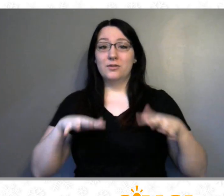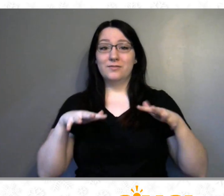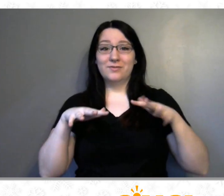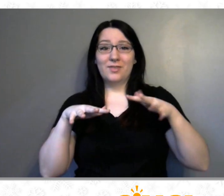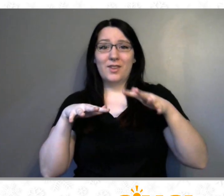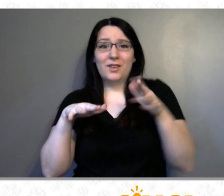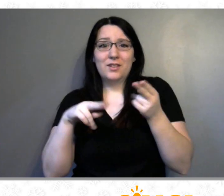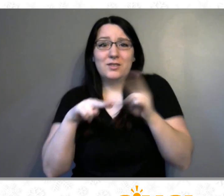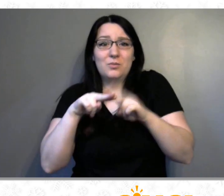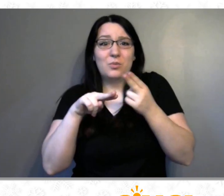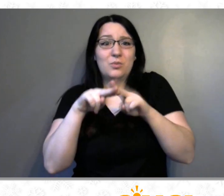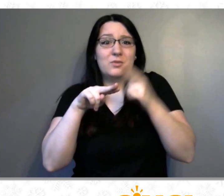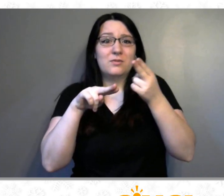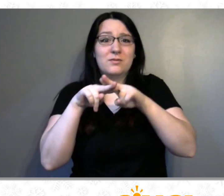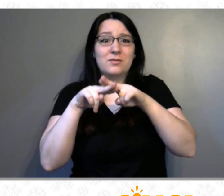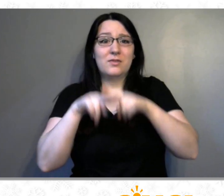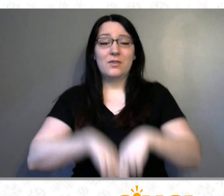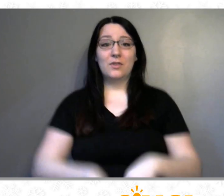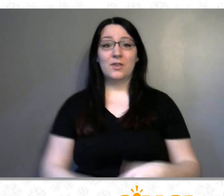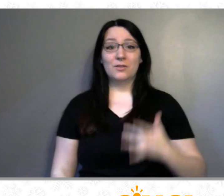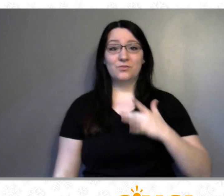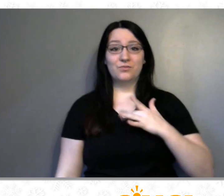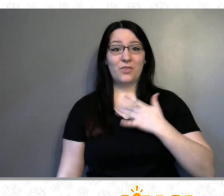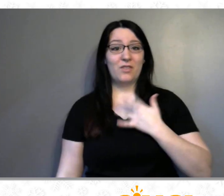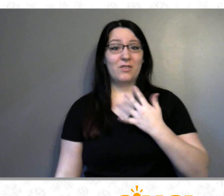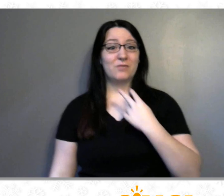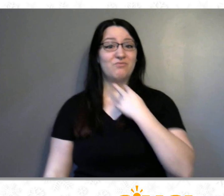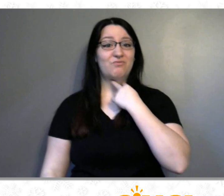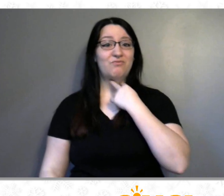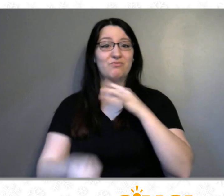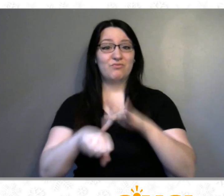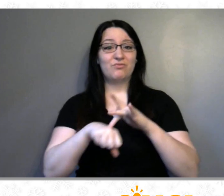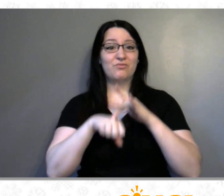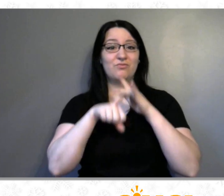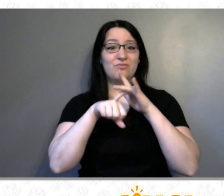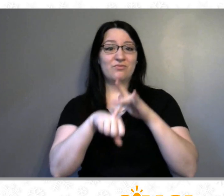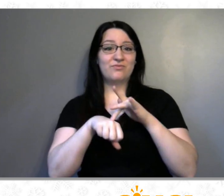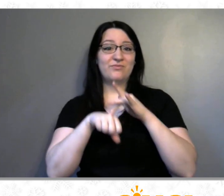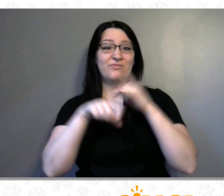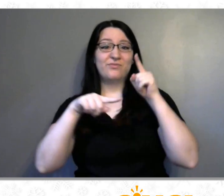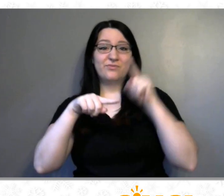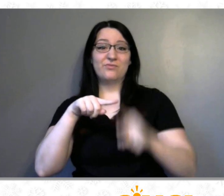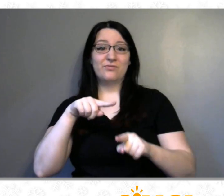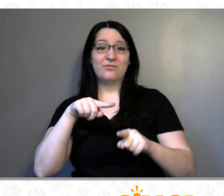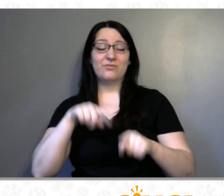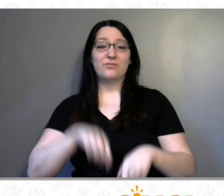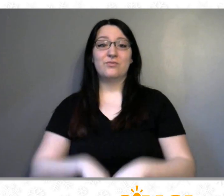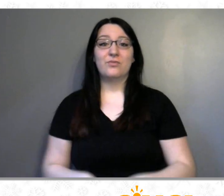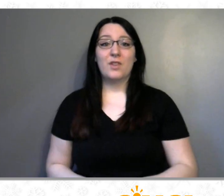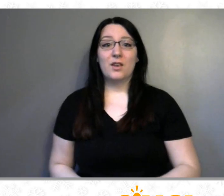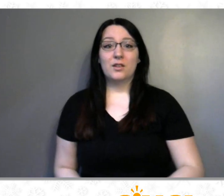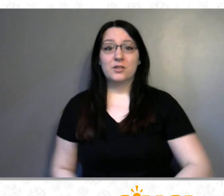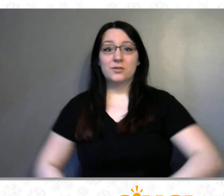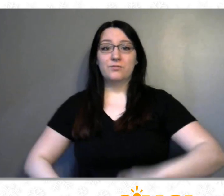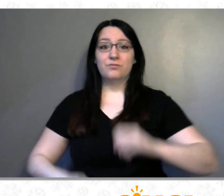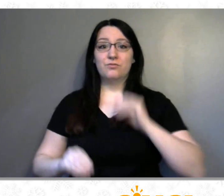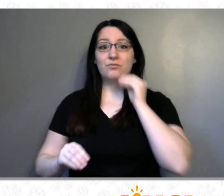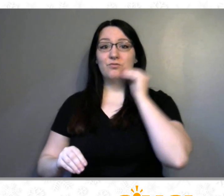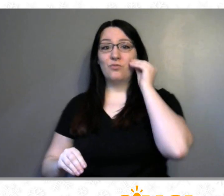anxieties multiplying, Life is wasted, spent in sighing. As you struggle to